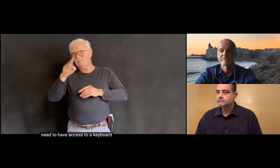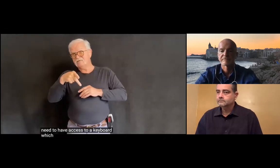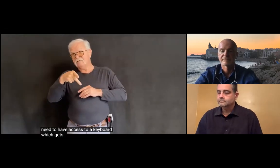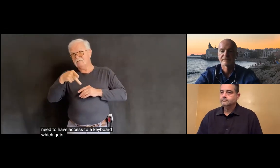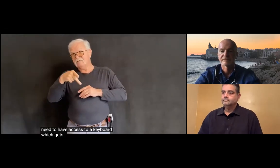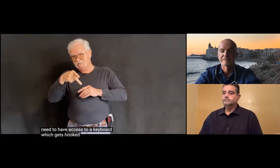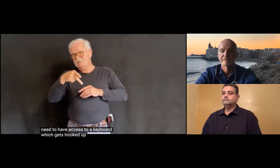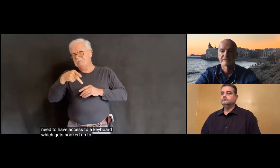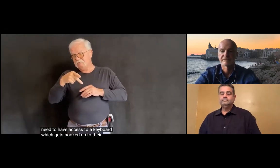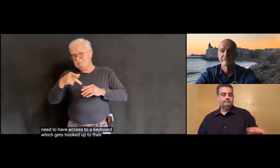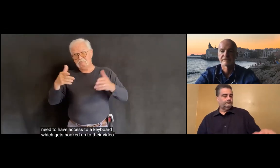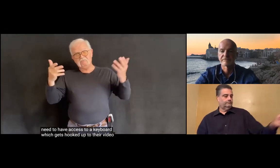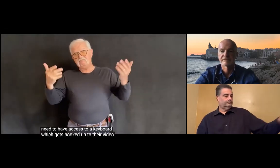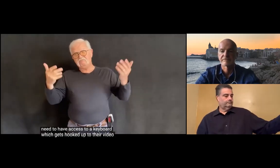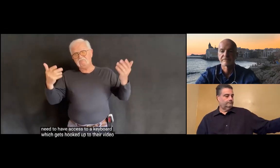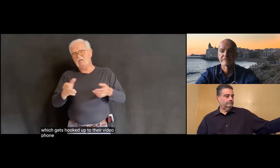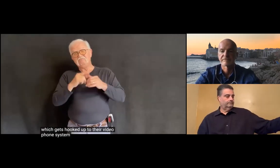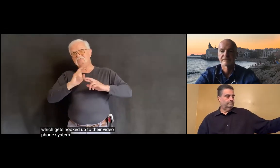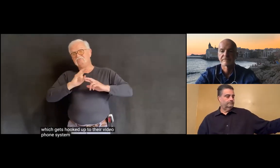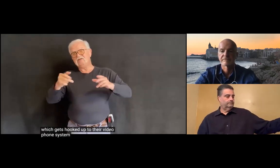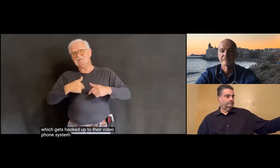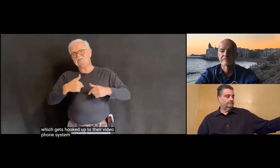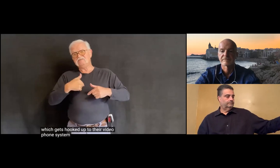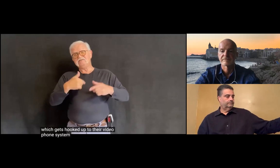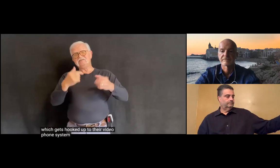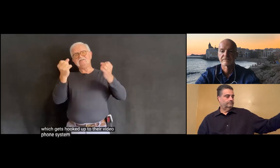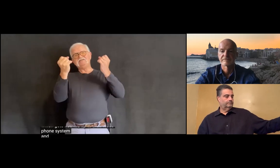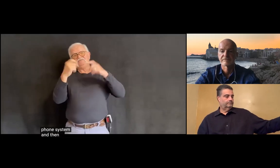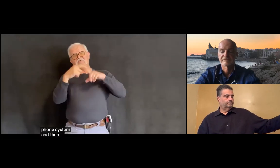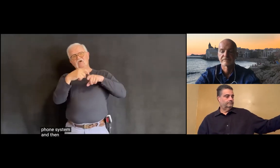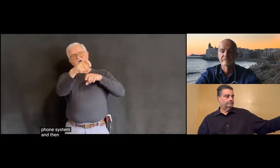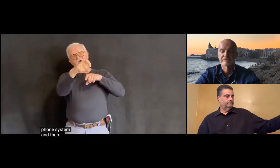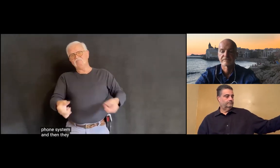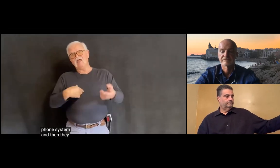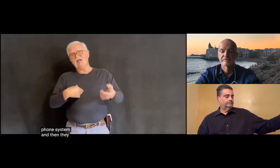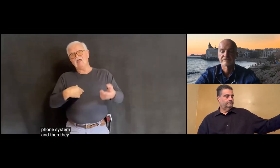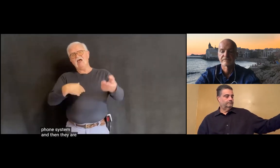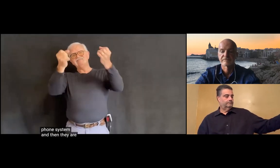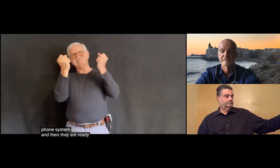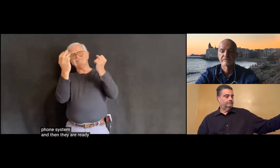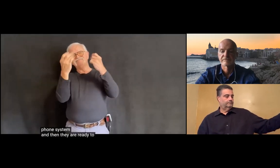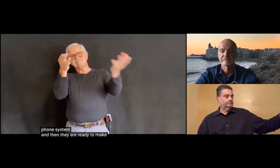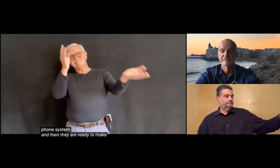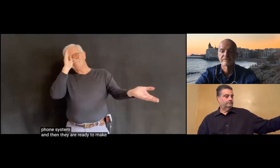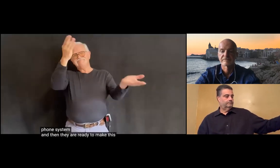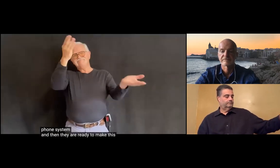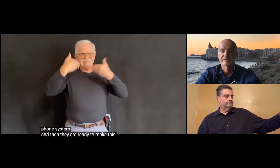gets hooked up to their video phone system. and then they are ready to make this accommodated